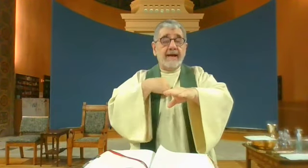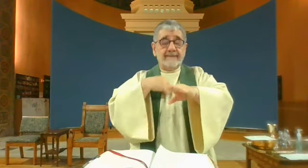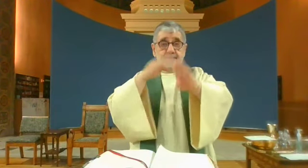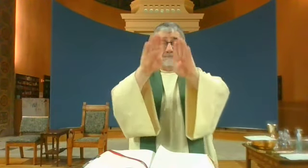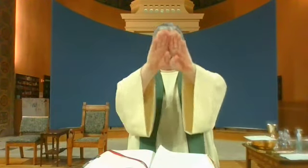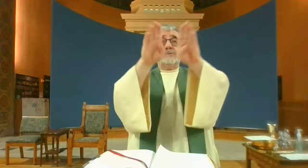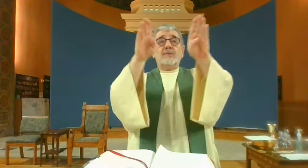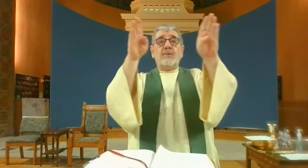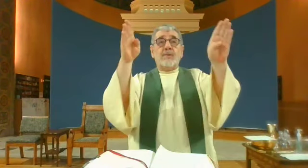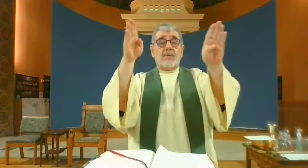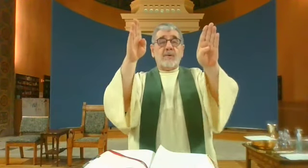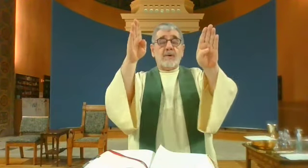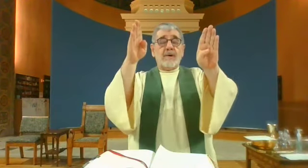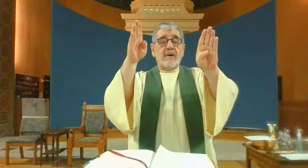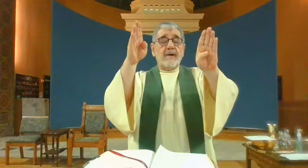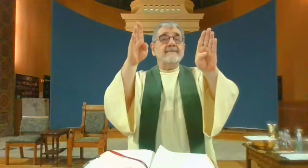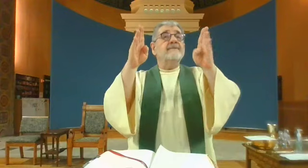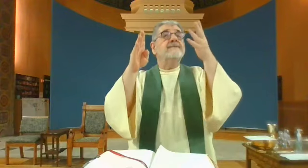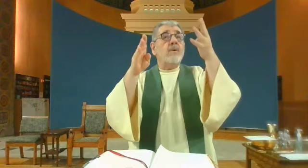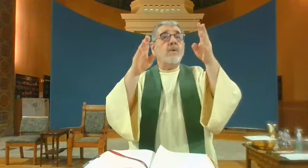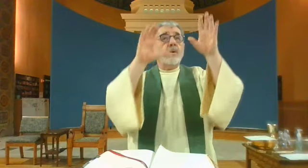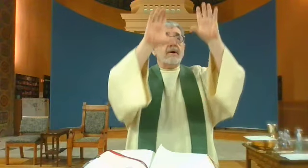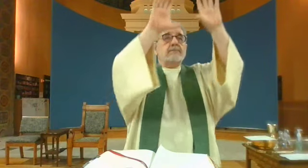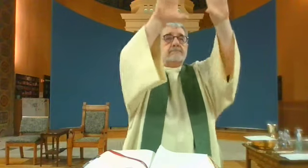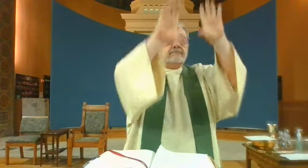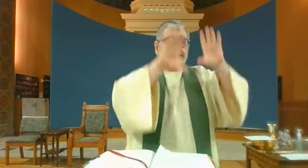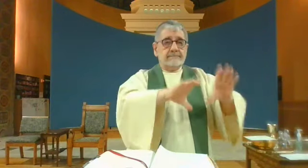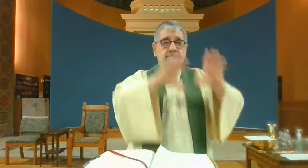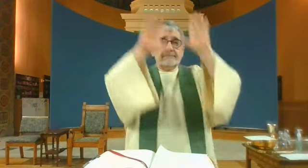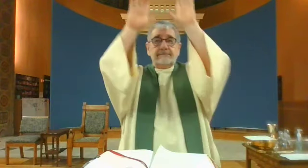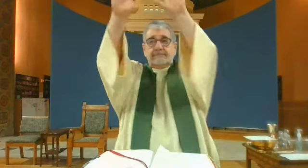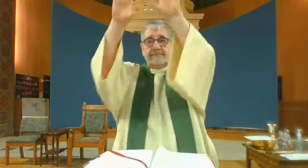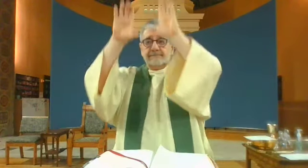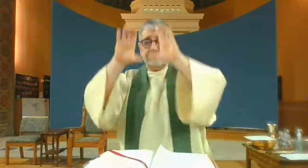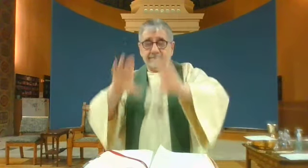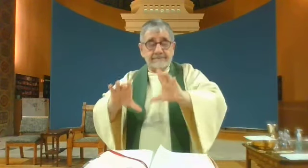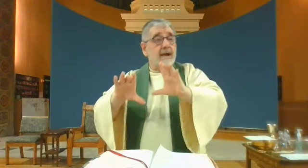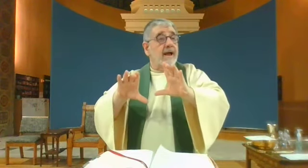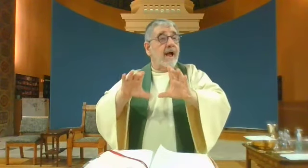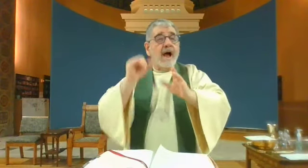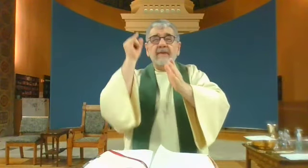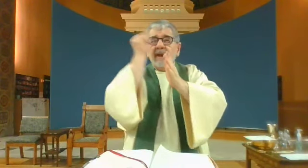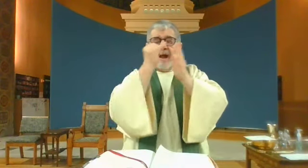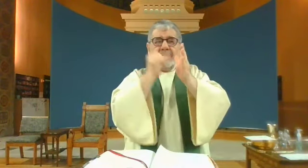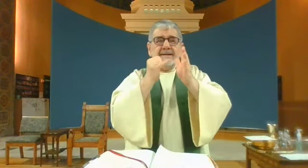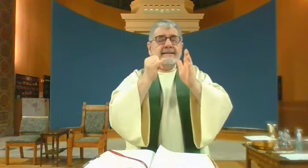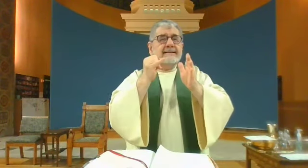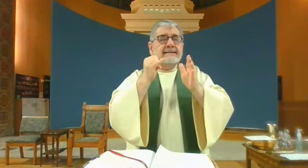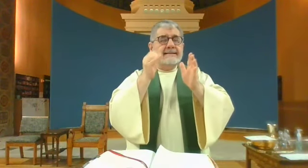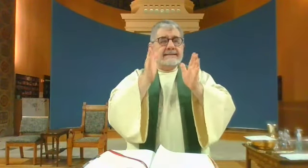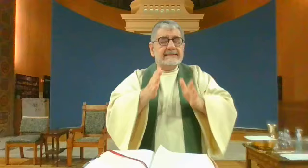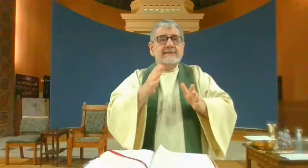Of this church, the doors have four panels. And the artist,